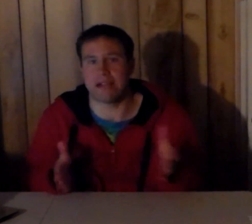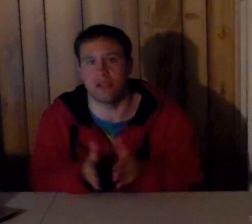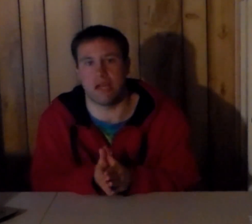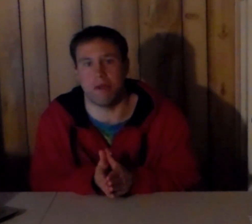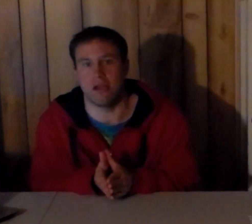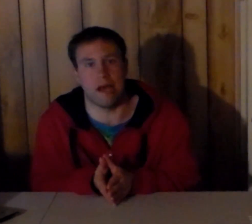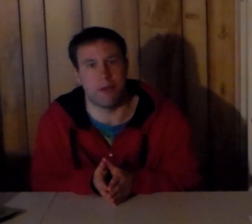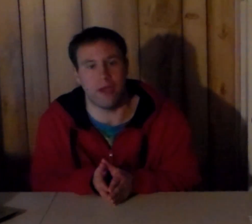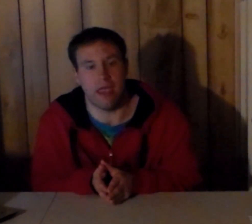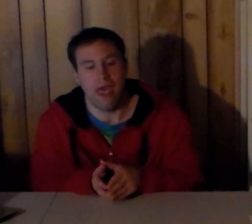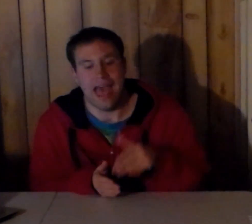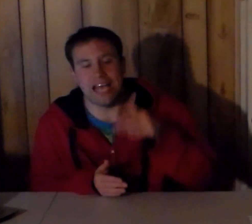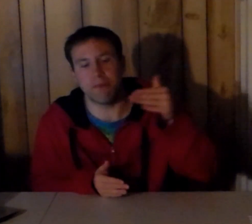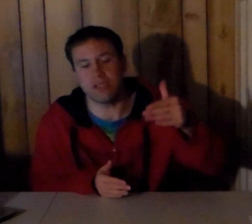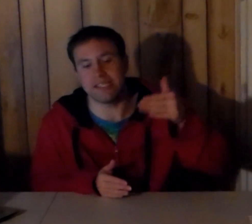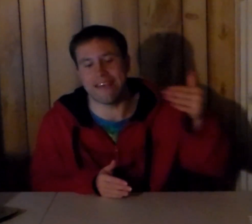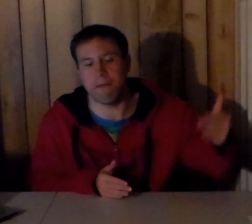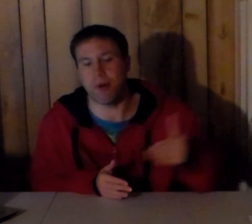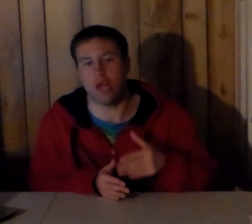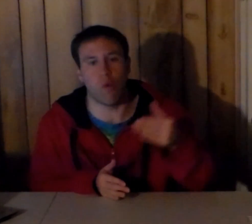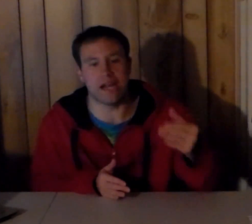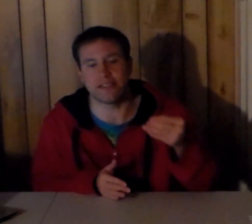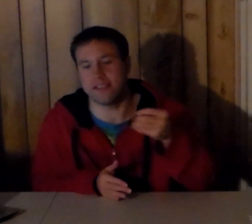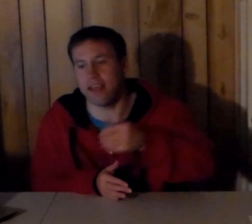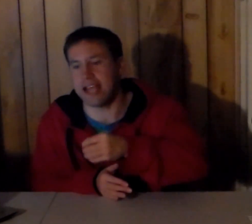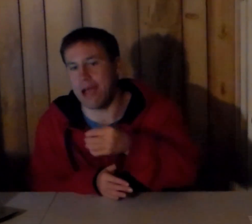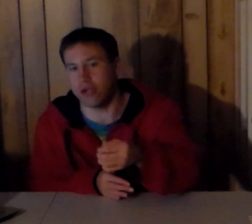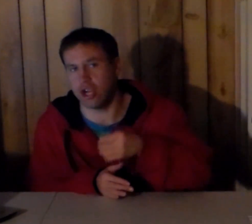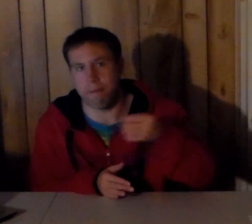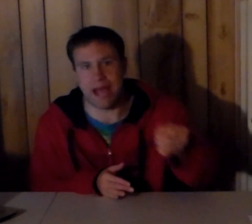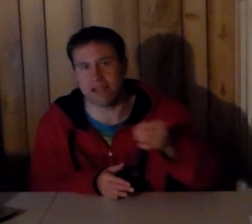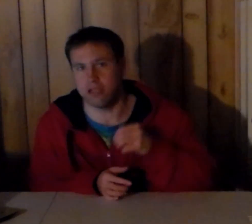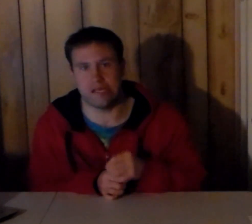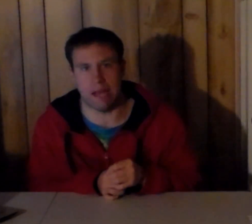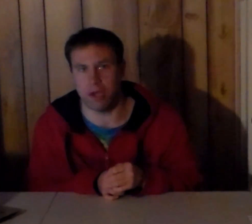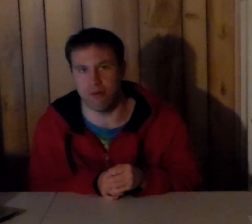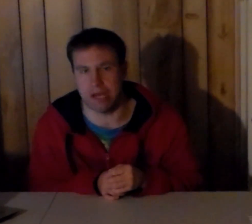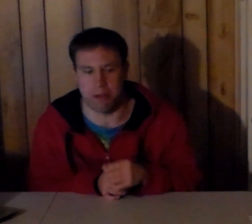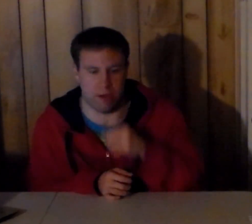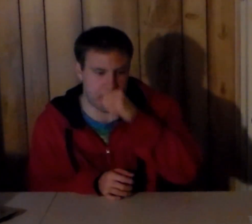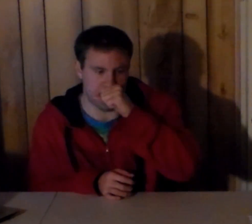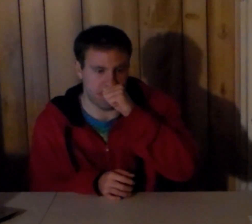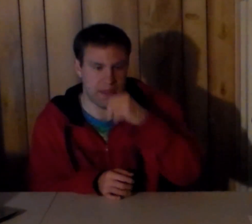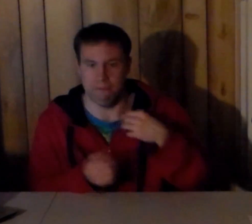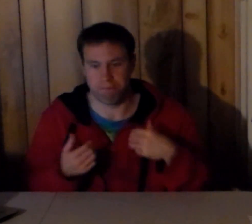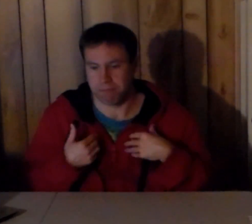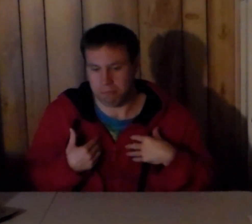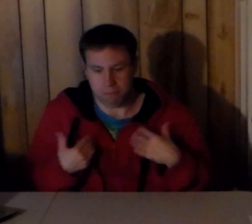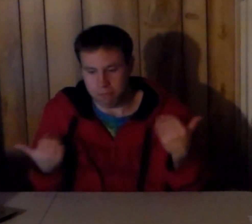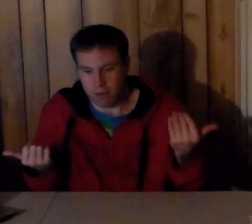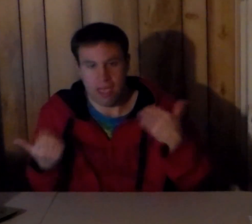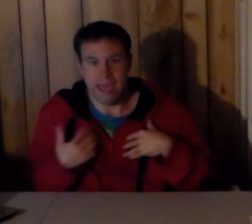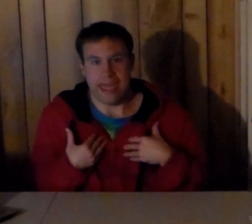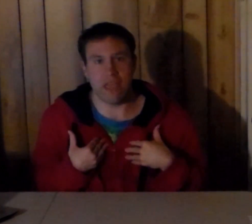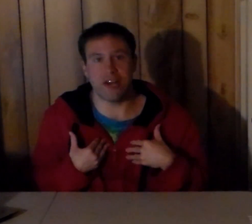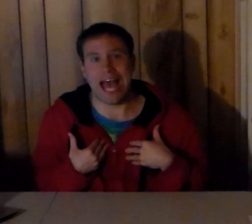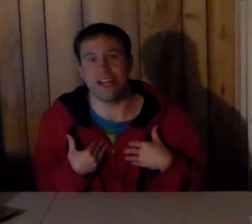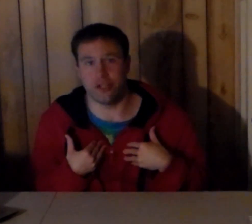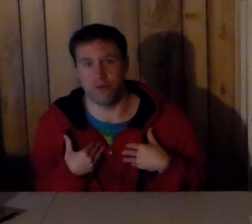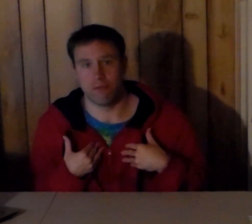back to wwe as much as everybody wants to see the guy return back to the wwe even i do